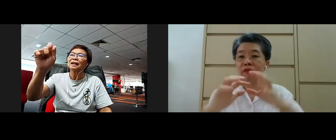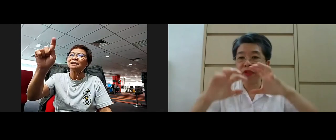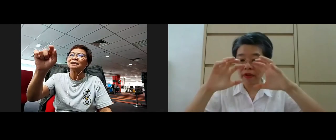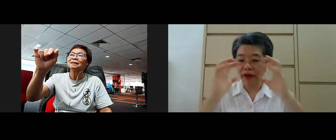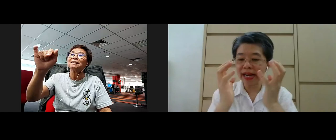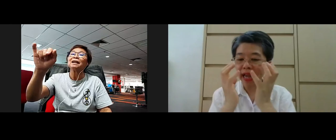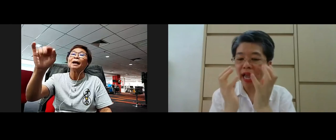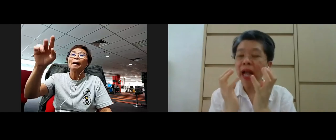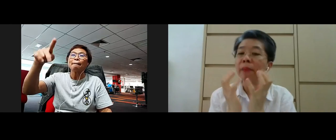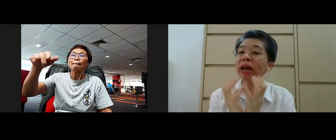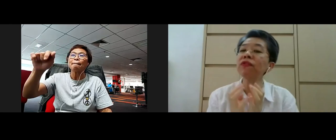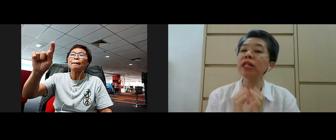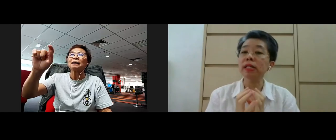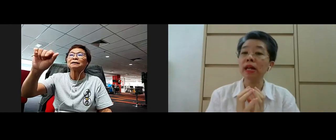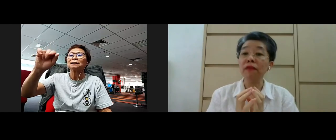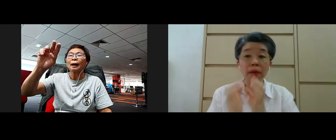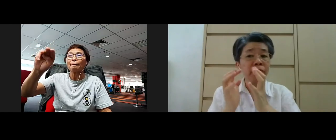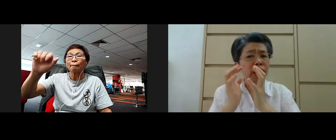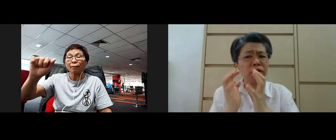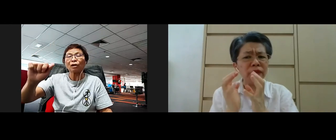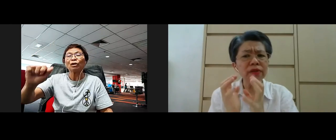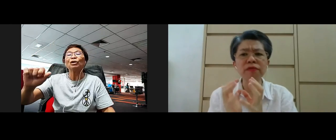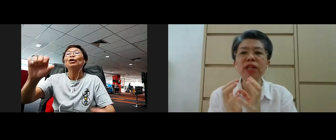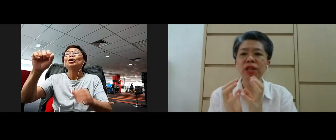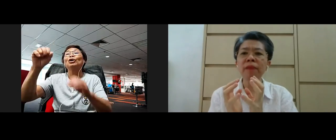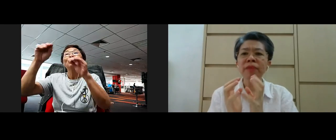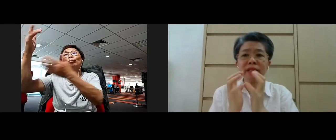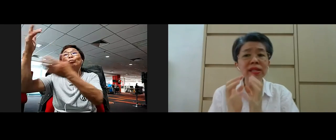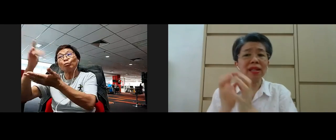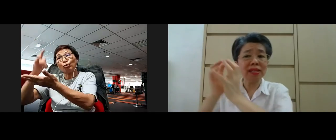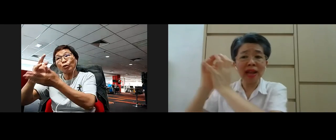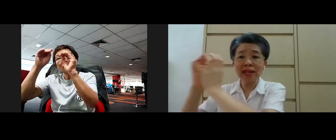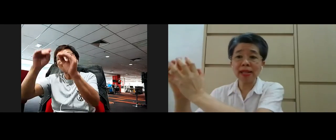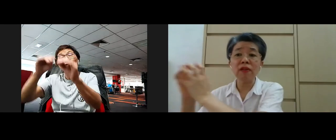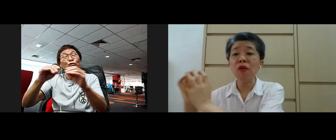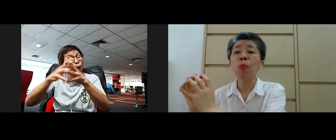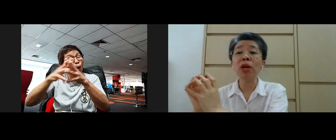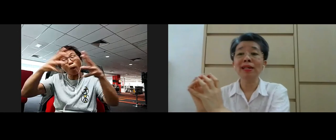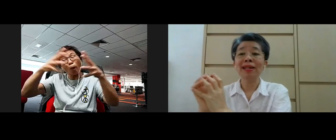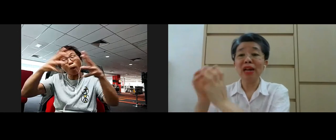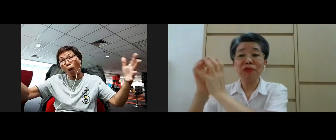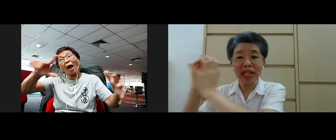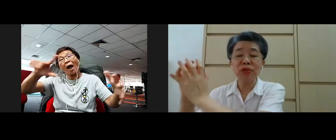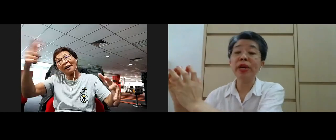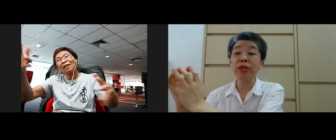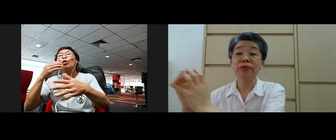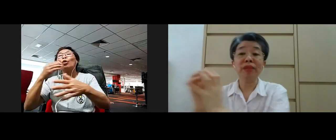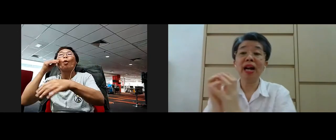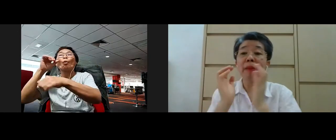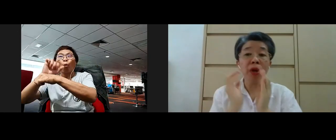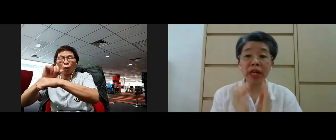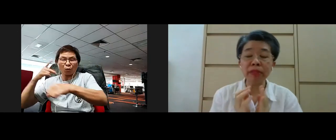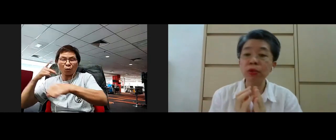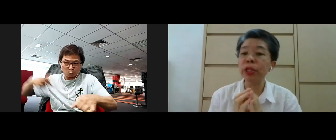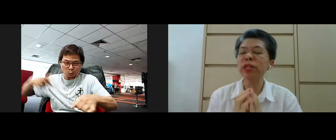Sutta itself the right mindfulness itself yeah it is very rich yeah this is another set of homework that we need to go and do